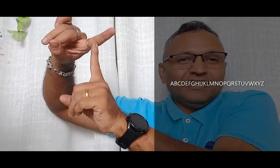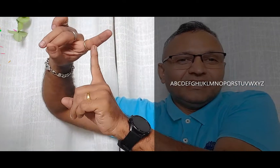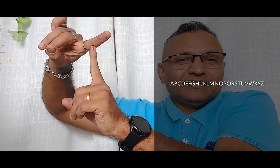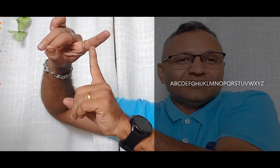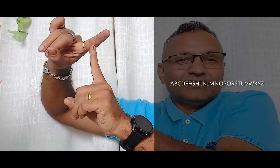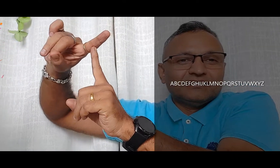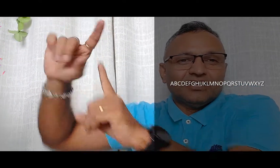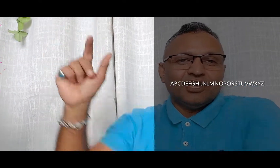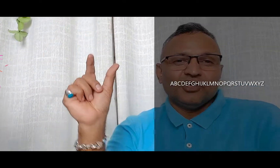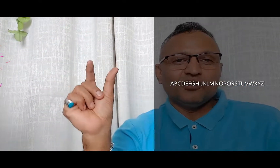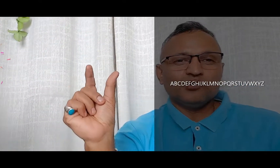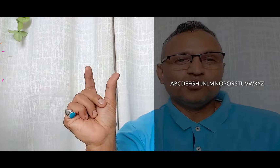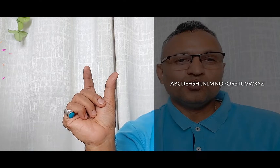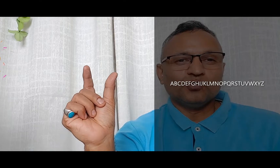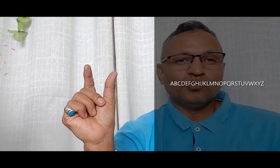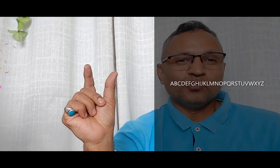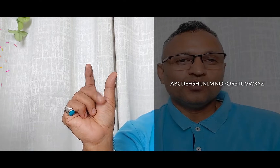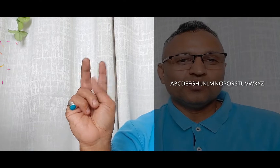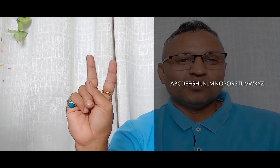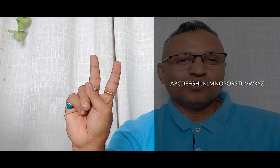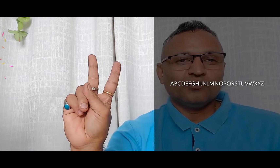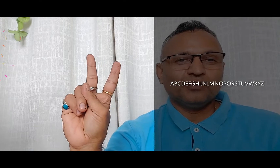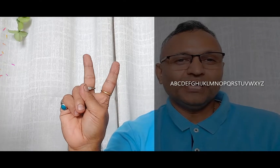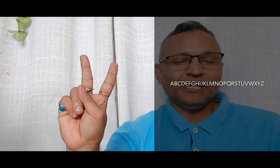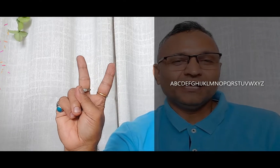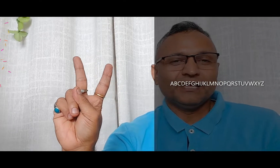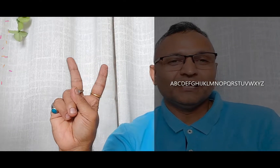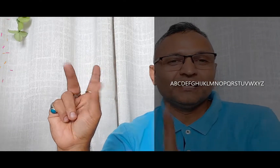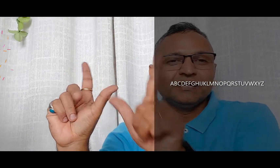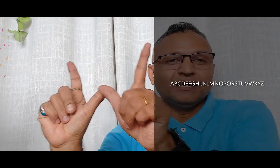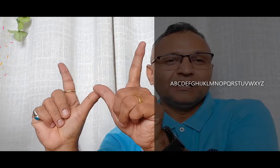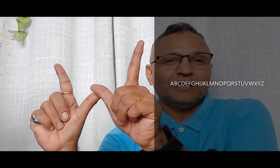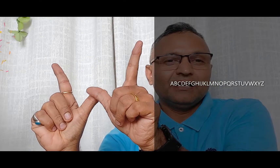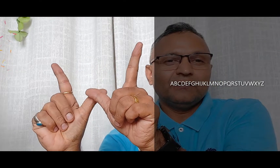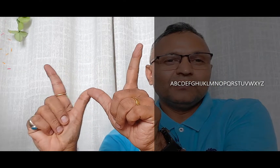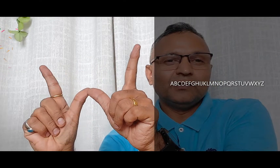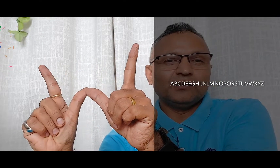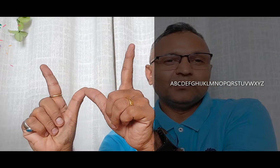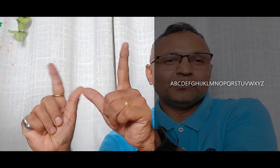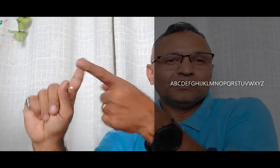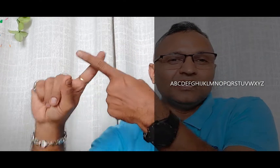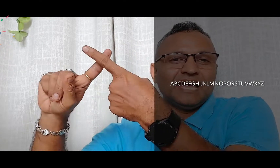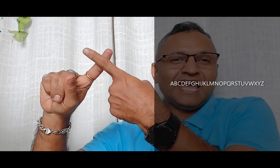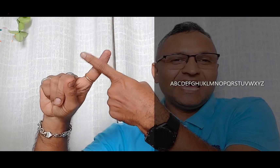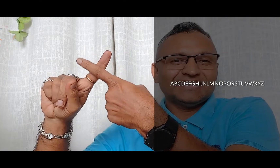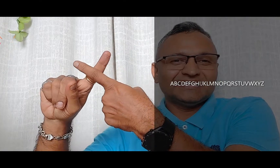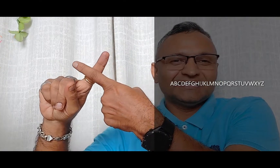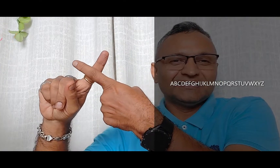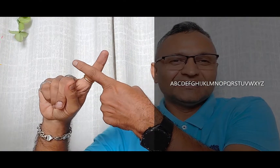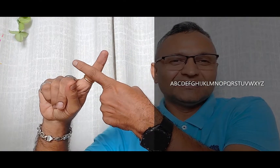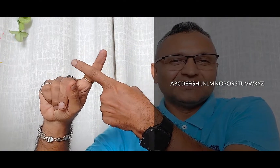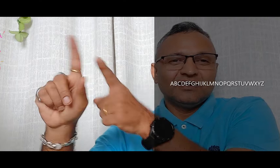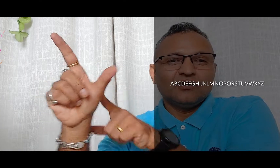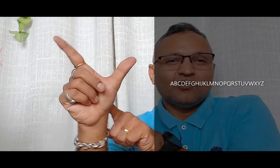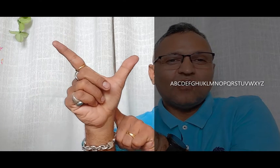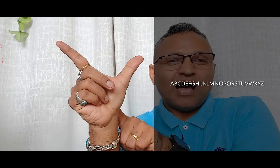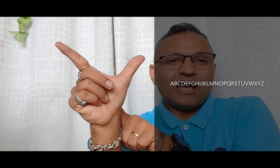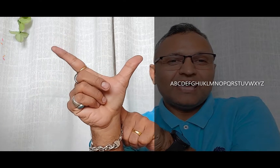u v w x y